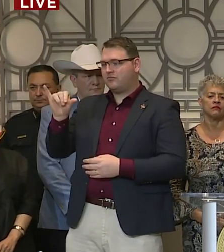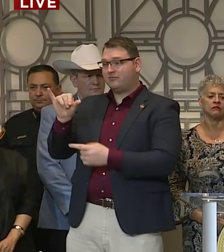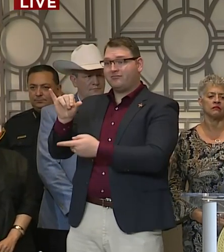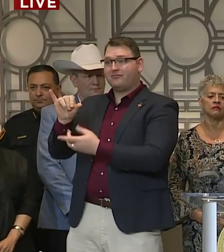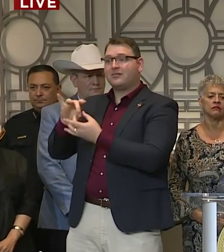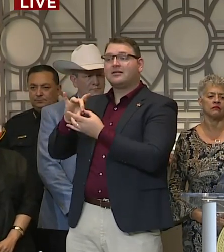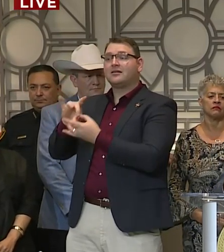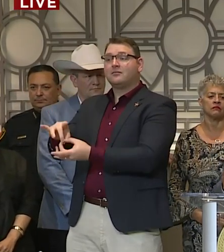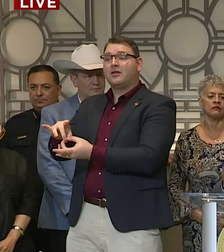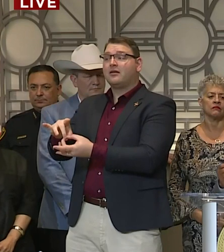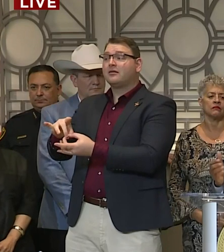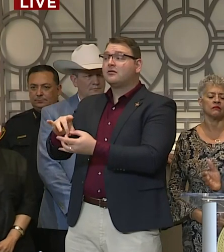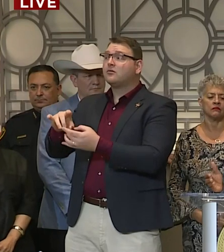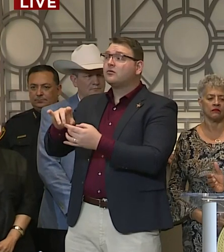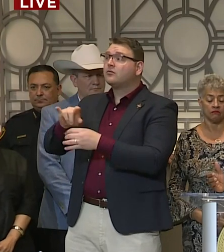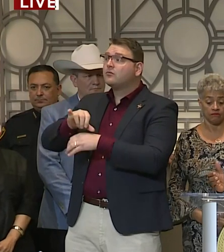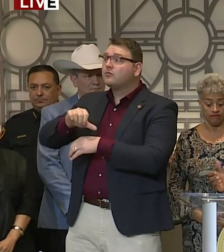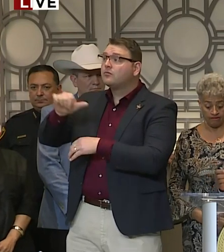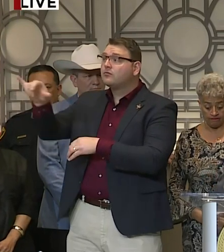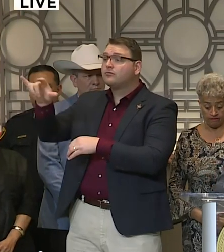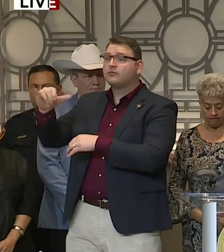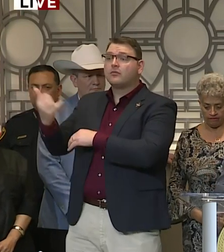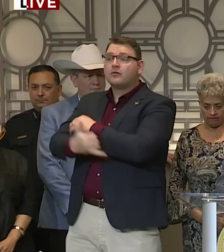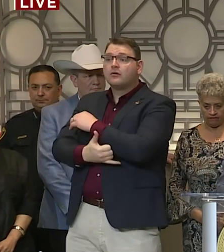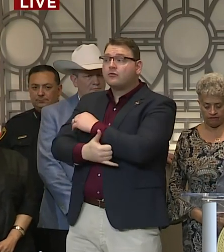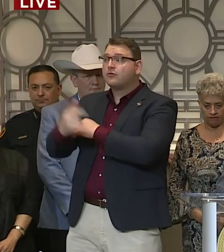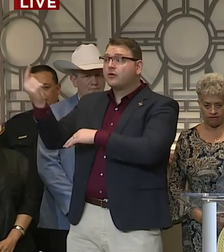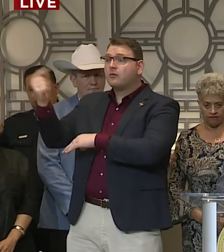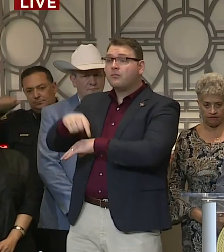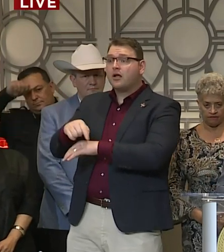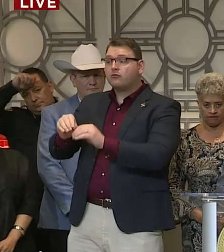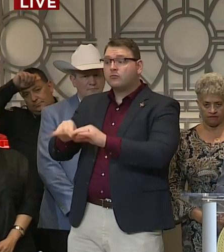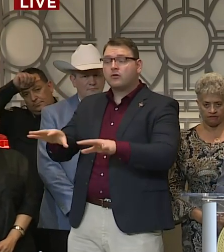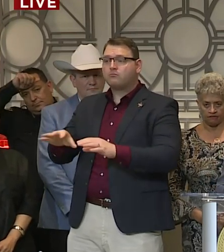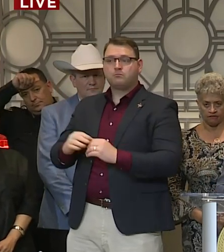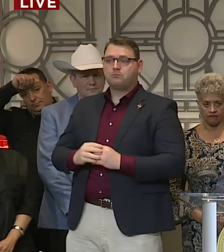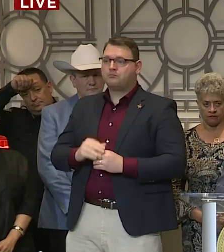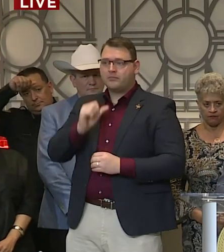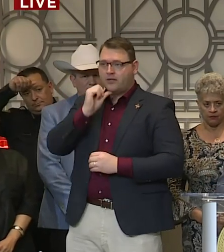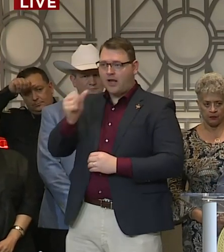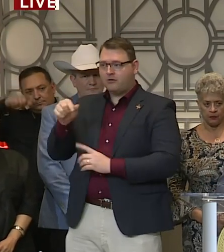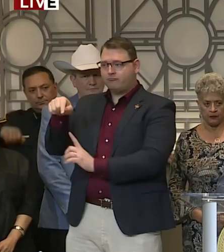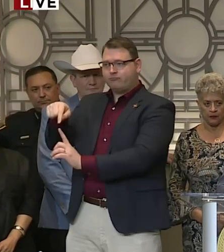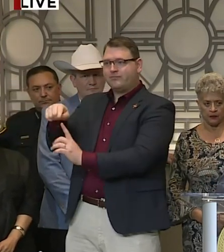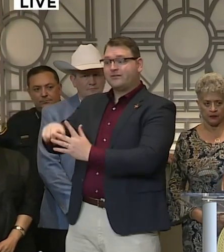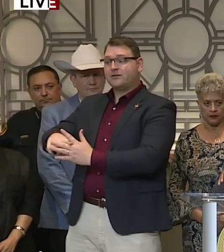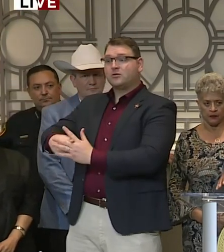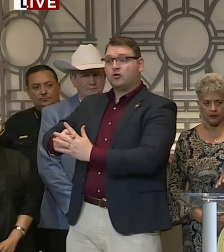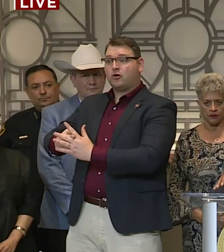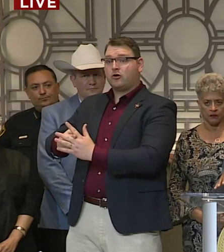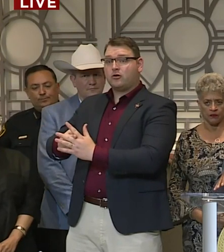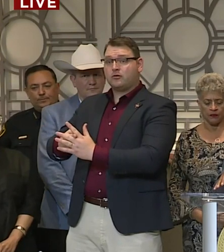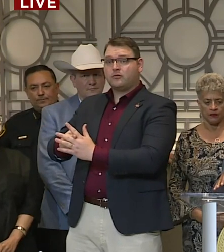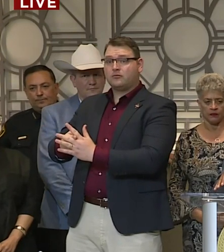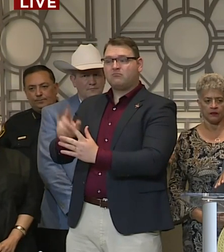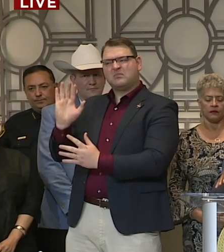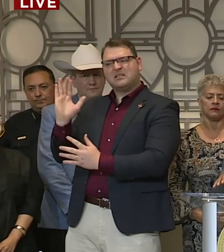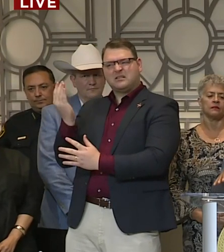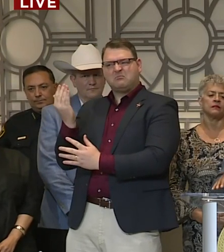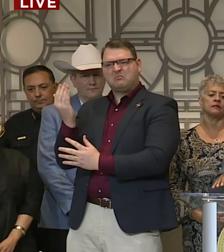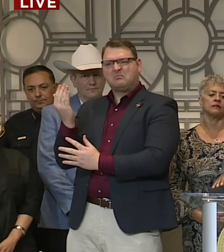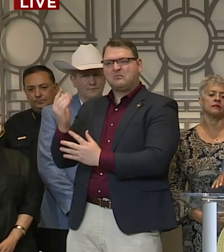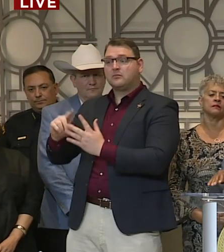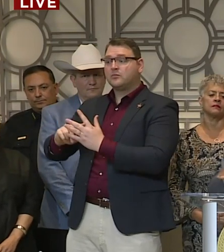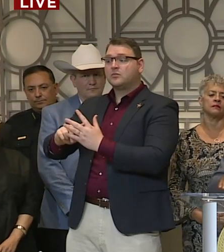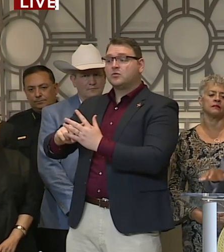to international travel and appeared to be a situation that took